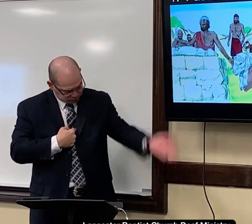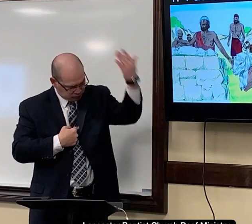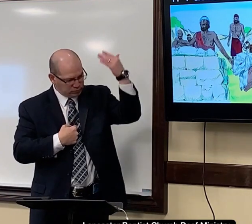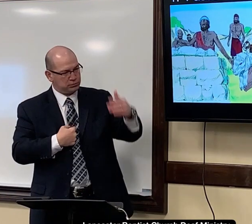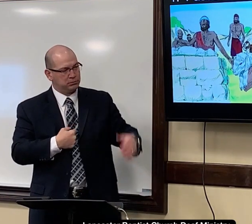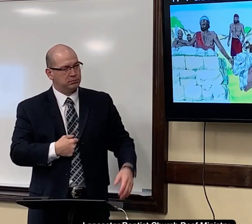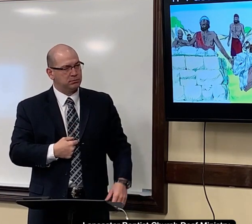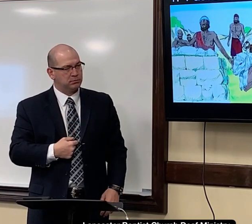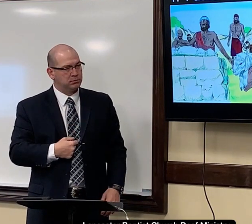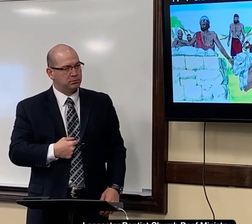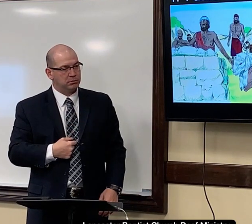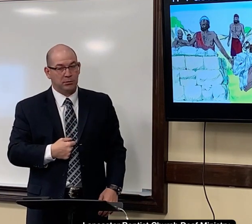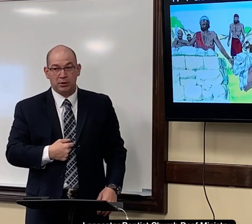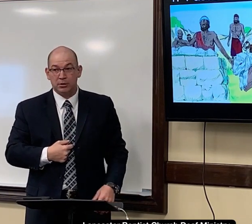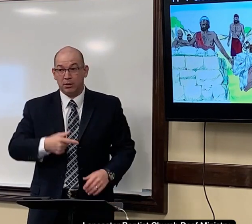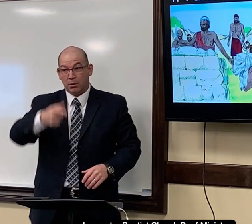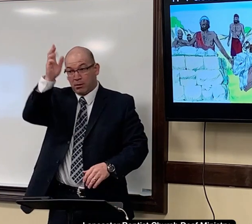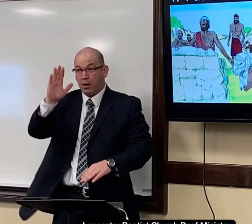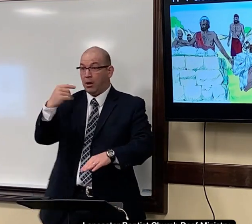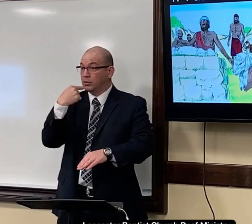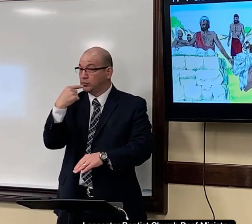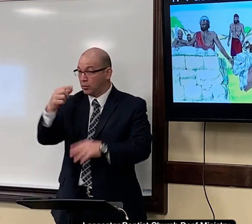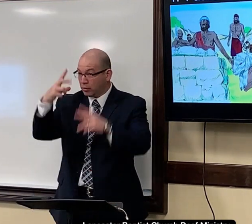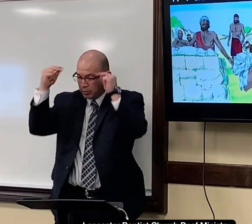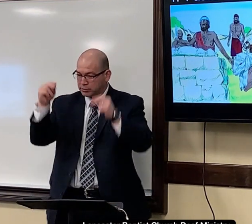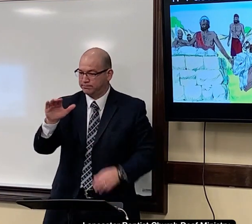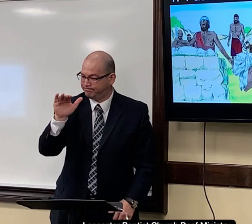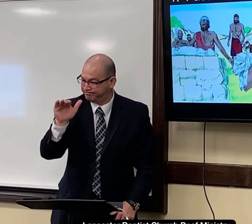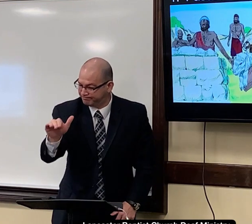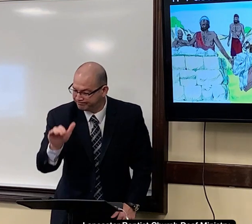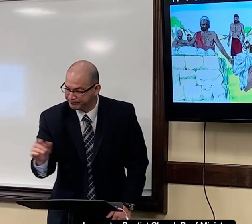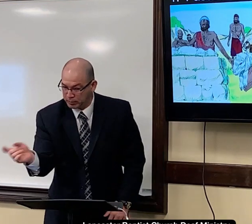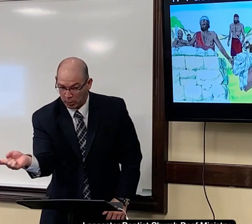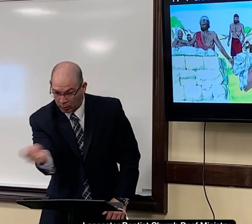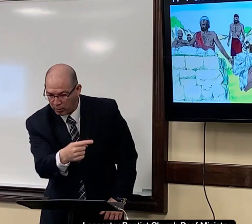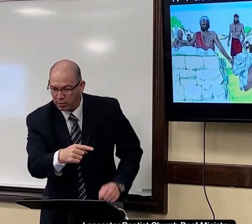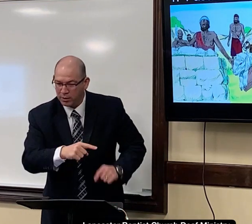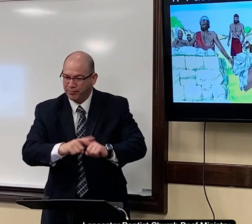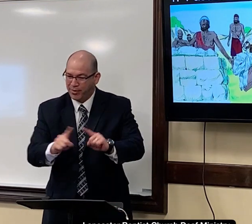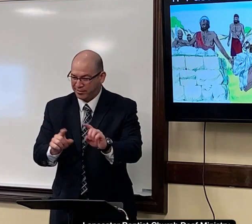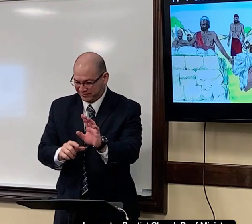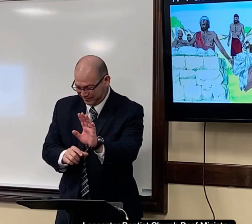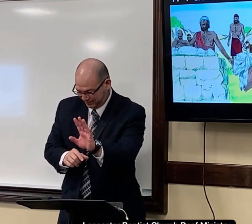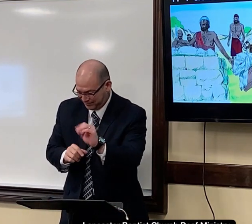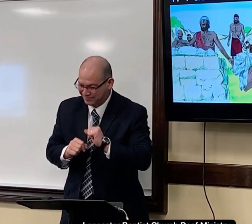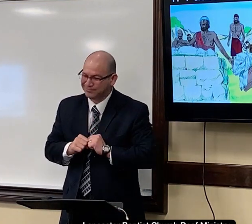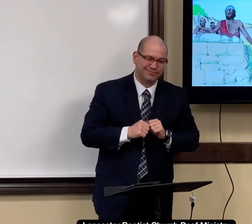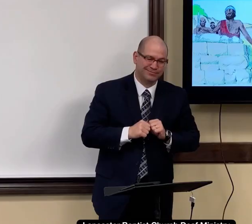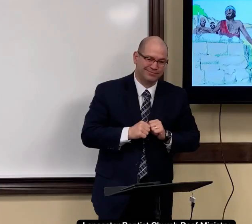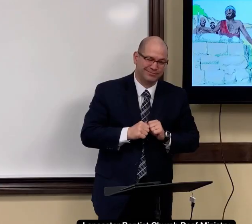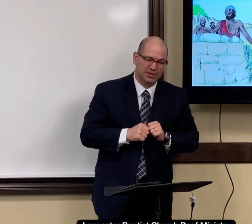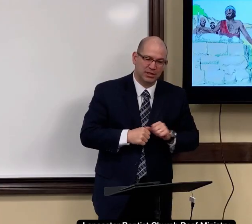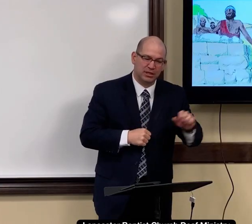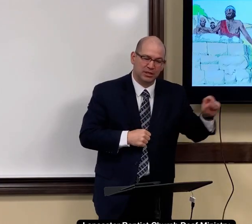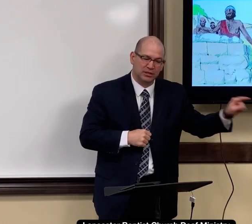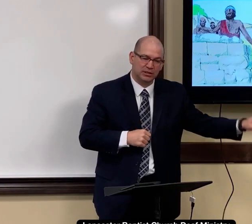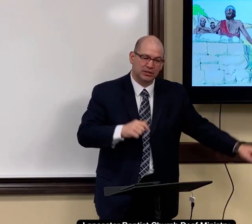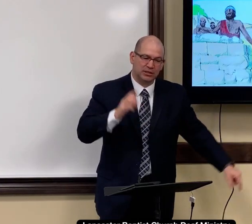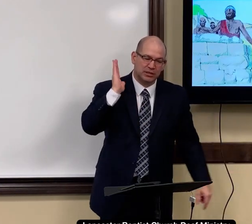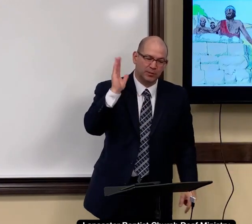to come and serve me god told moses go but i'm going to tell